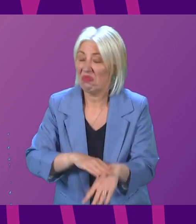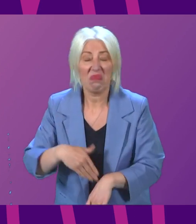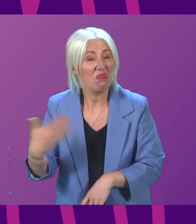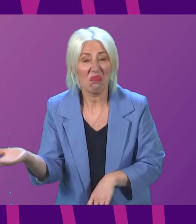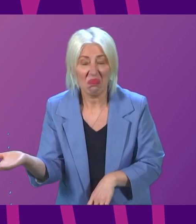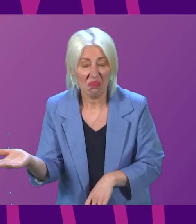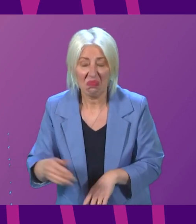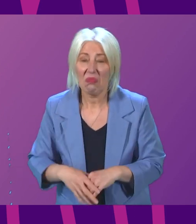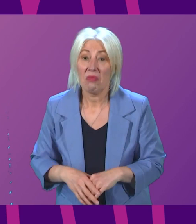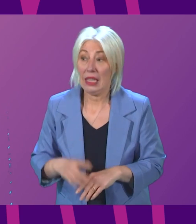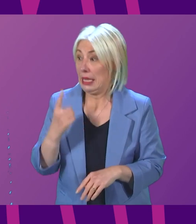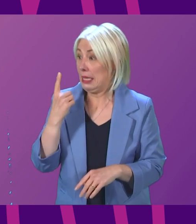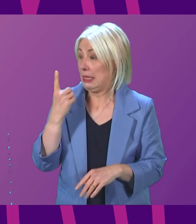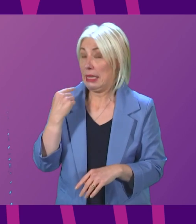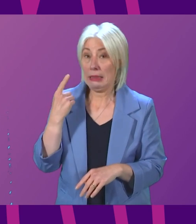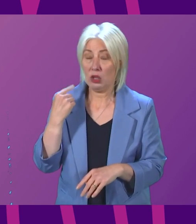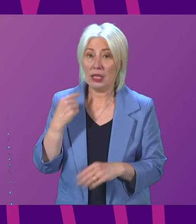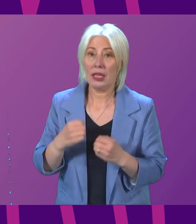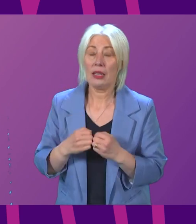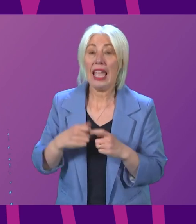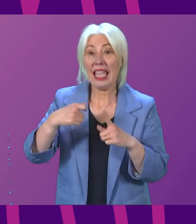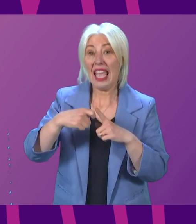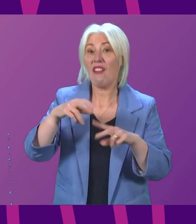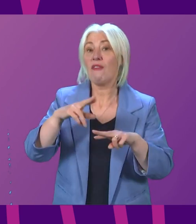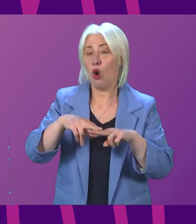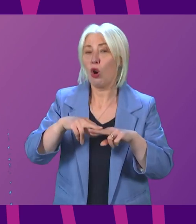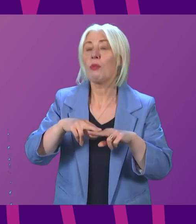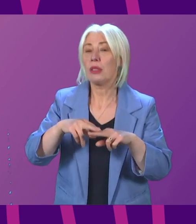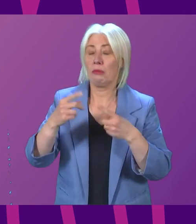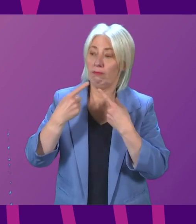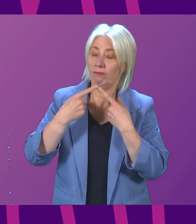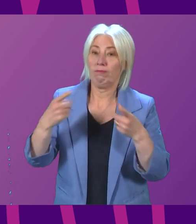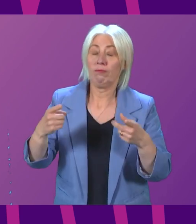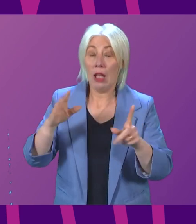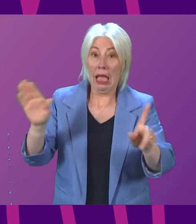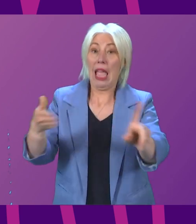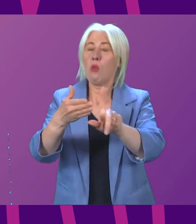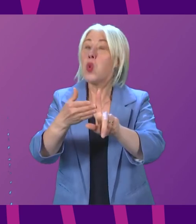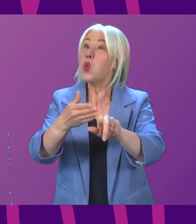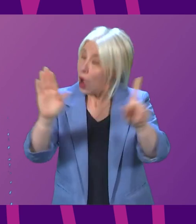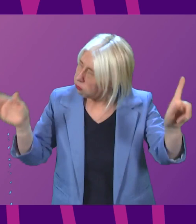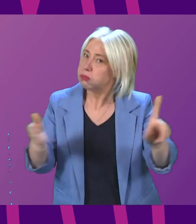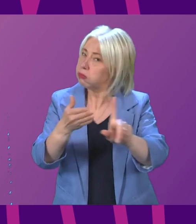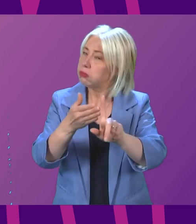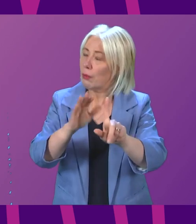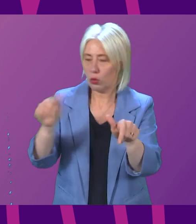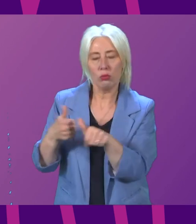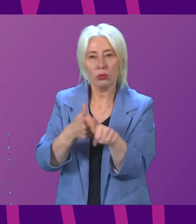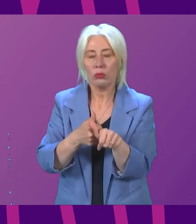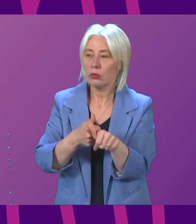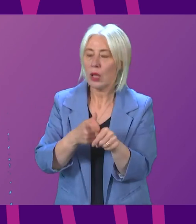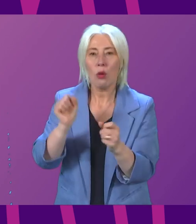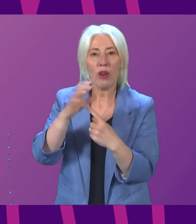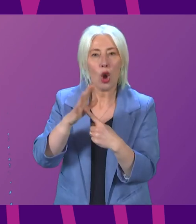So yesterday, finally, Presiding Officer, Kate Forbes set out ambitious plans backing our priorities of